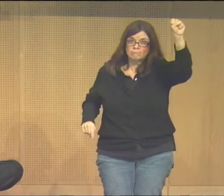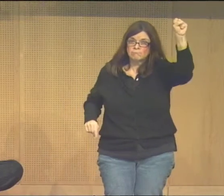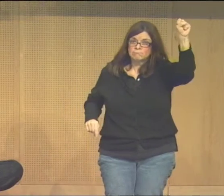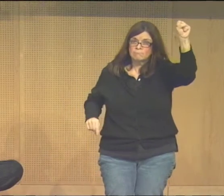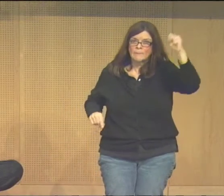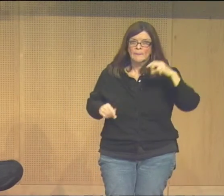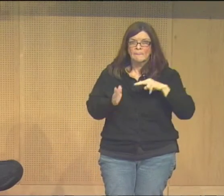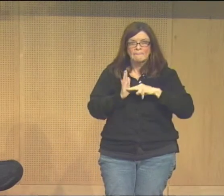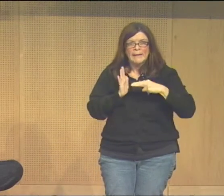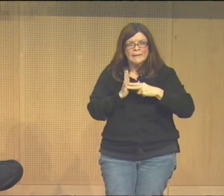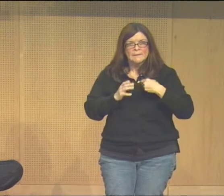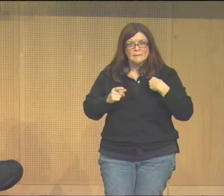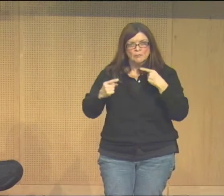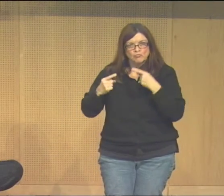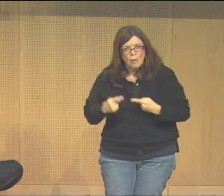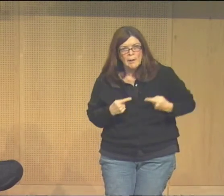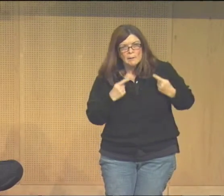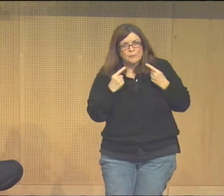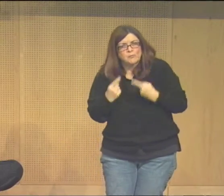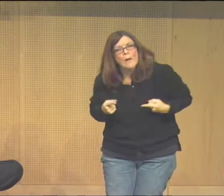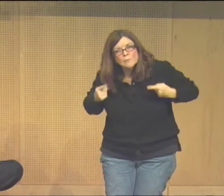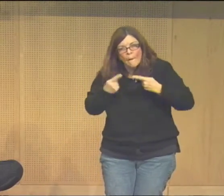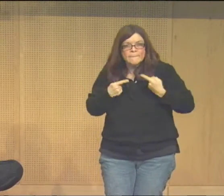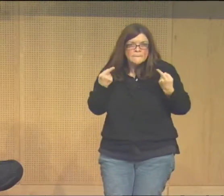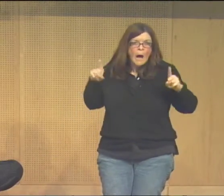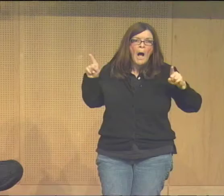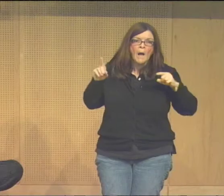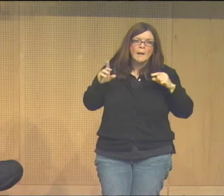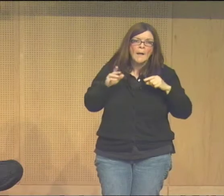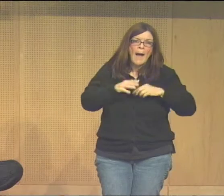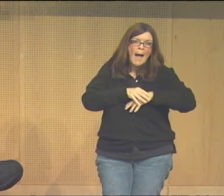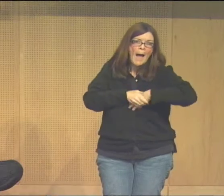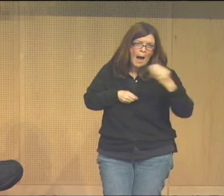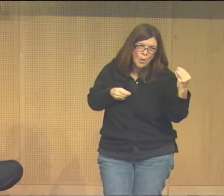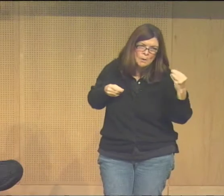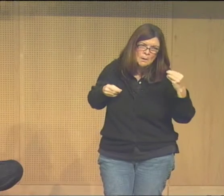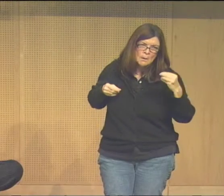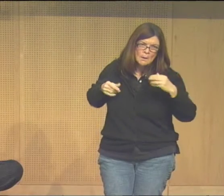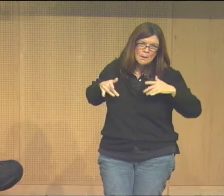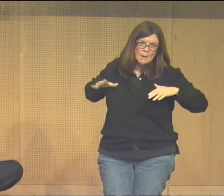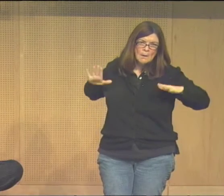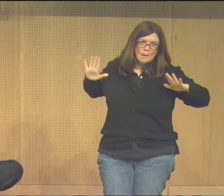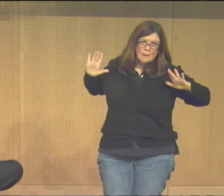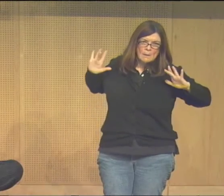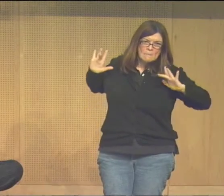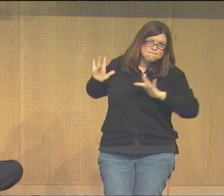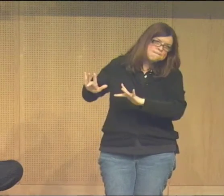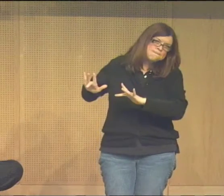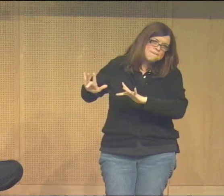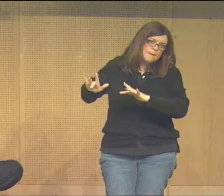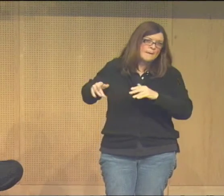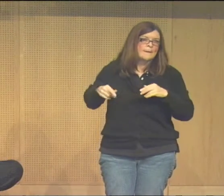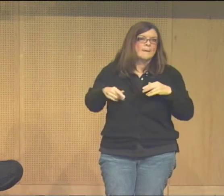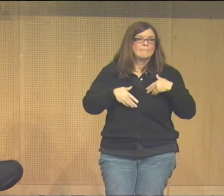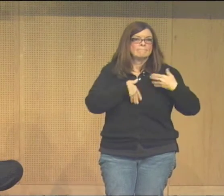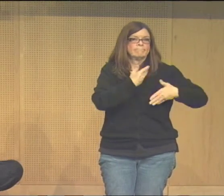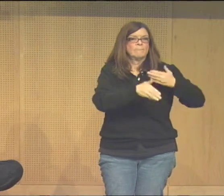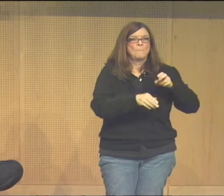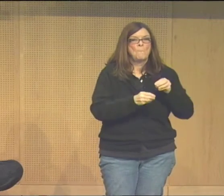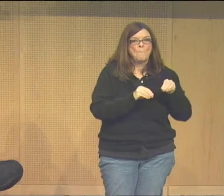another hand in sort of a deaf power salute and that shows the struggles that we finally overcome finally we're out of that oppressive environment and we're